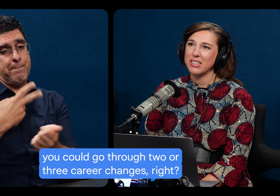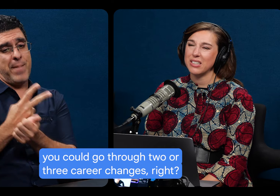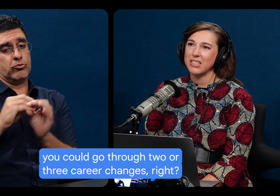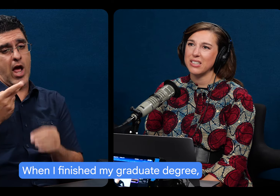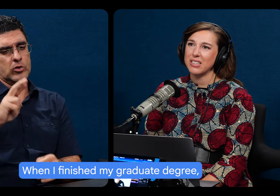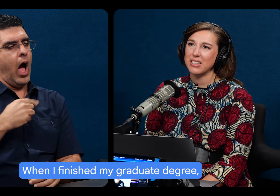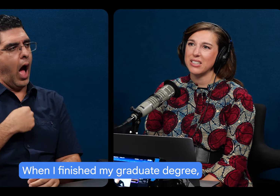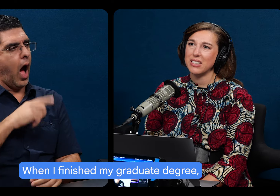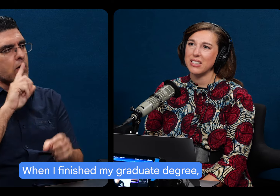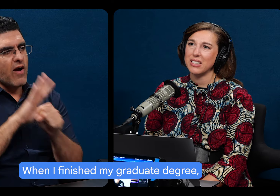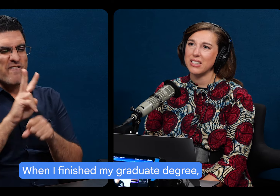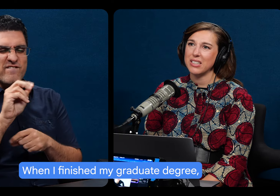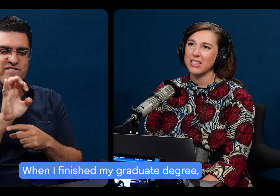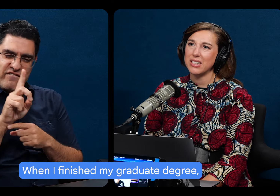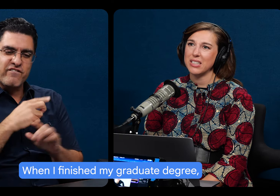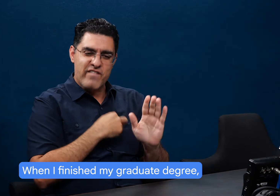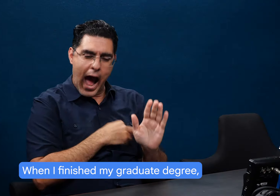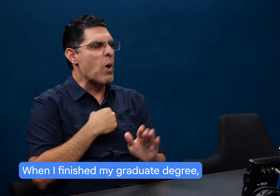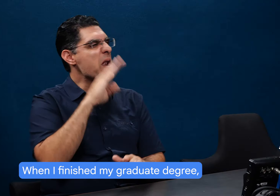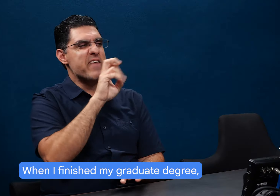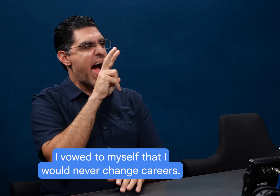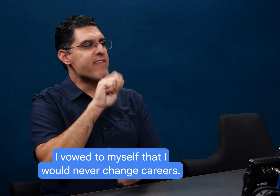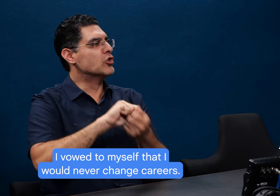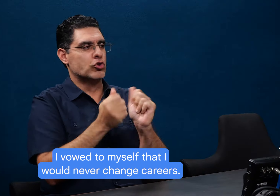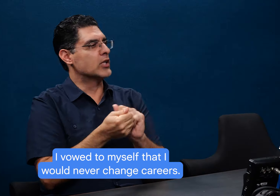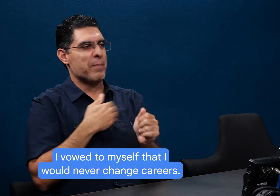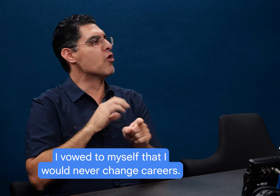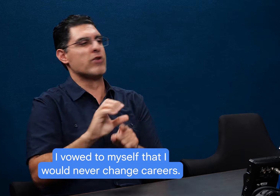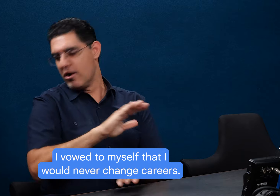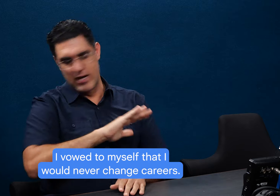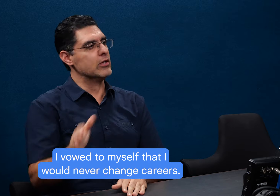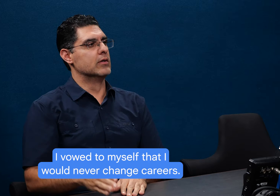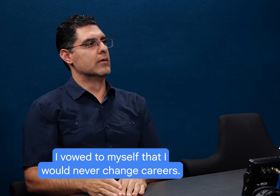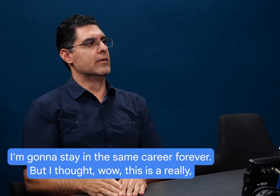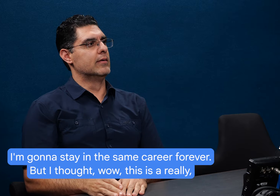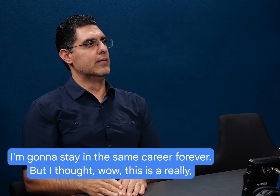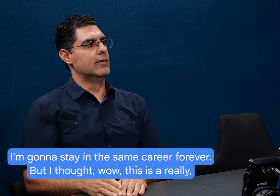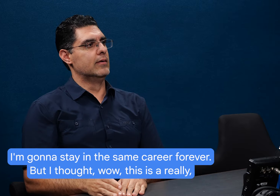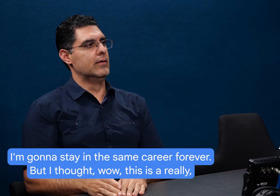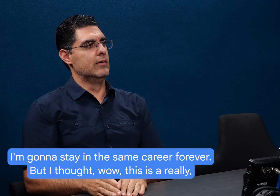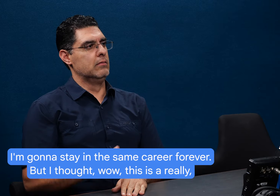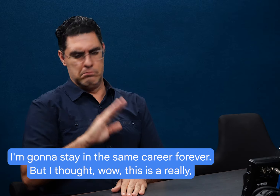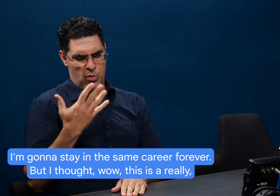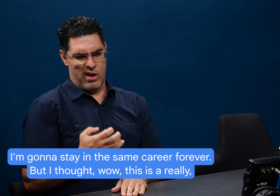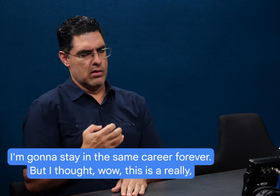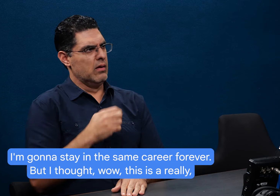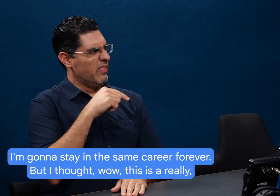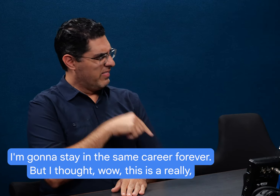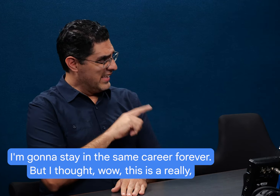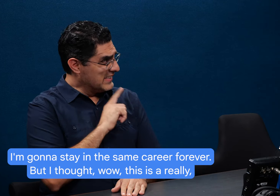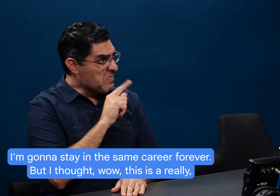career changes, right? When I finished my graduate degree, I vowed to myself that I would never change careers. I'm going to stay in the same career forever.